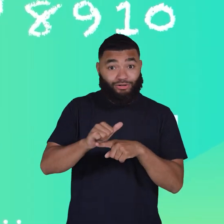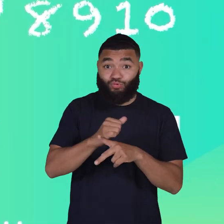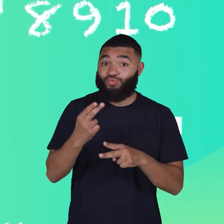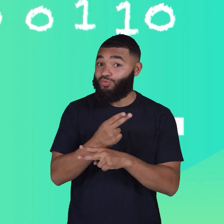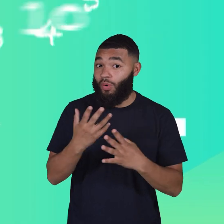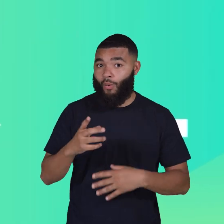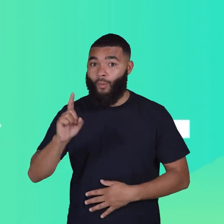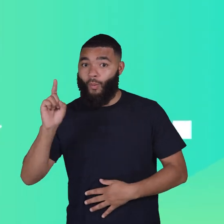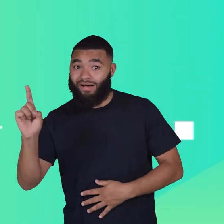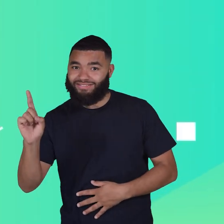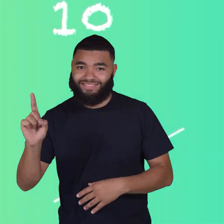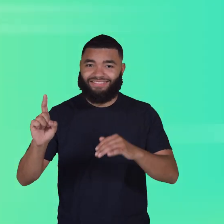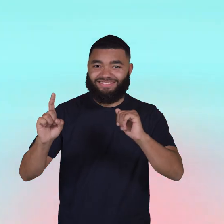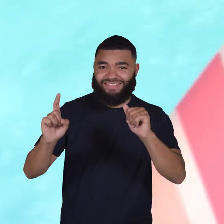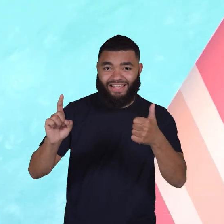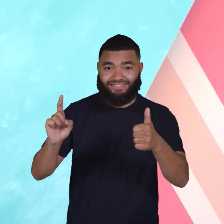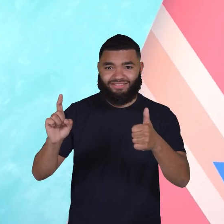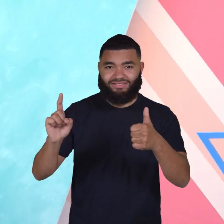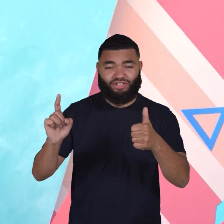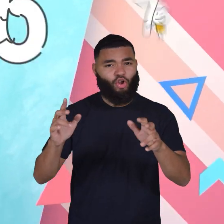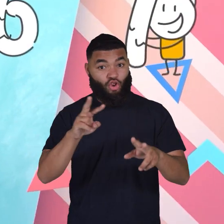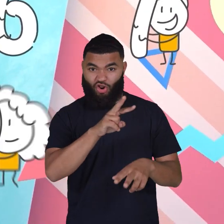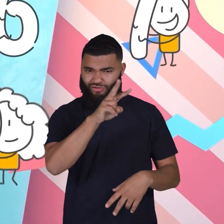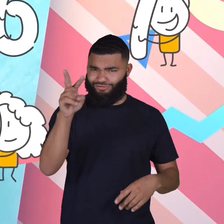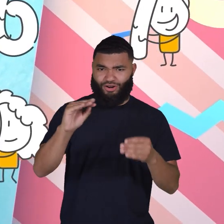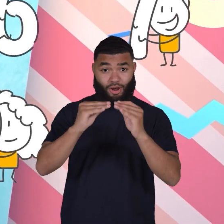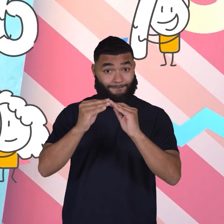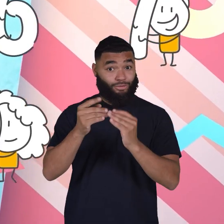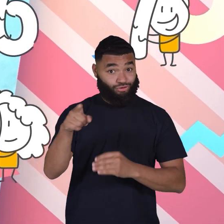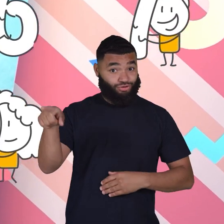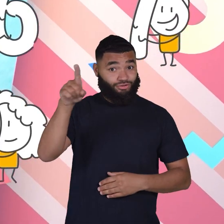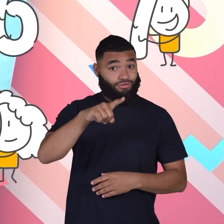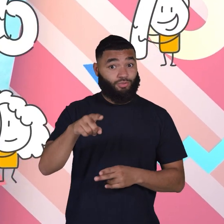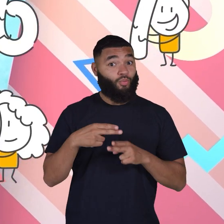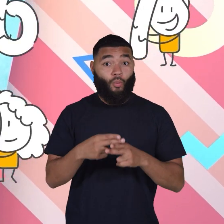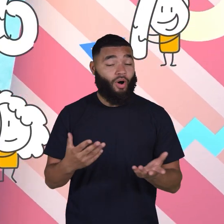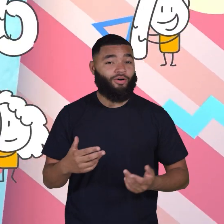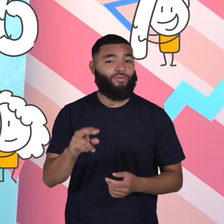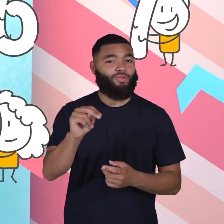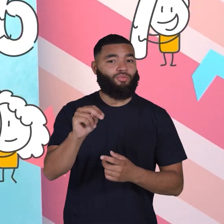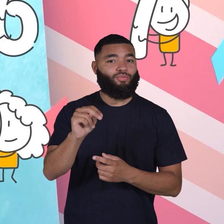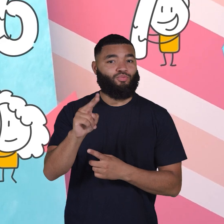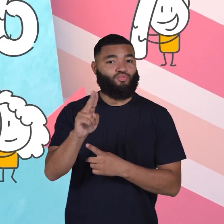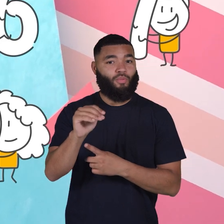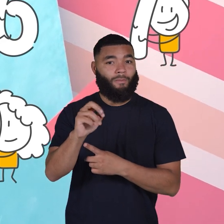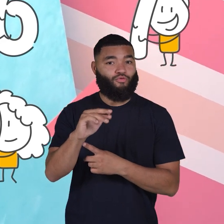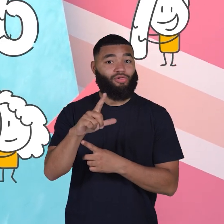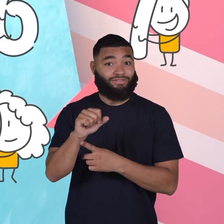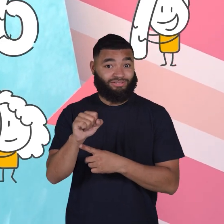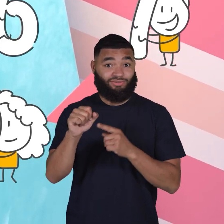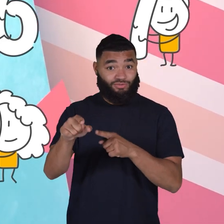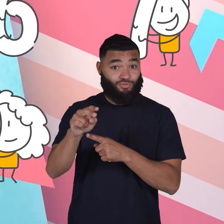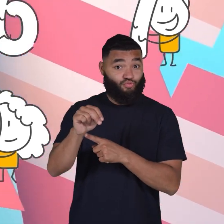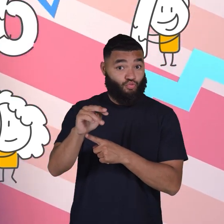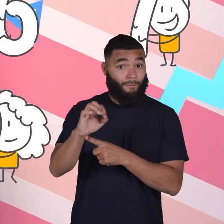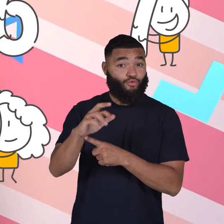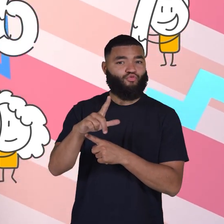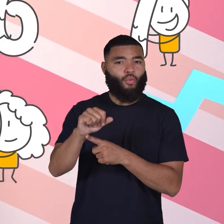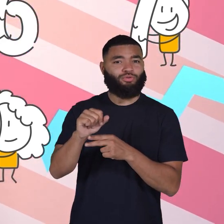ones and tens. Let's take a look at these numbers. They are called Arabic numerals, and these numerals are made up